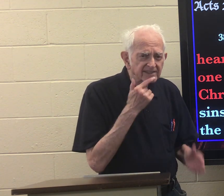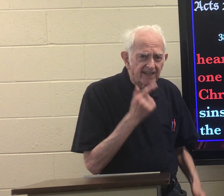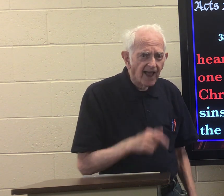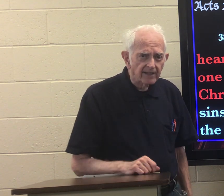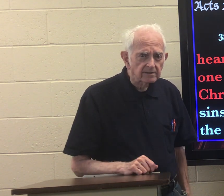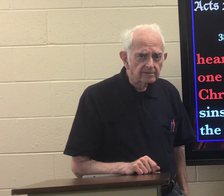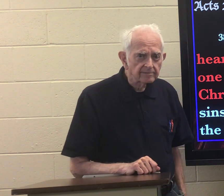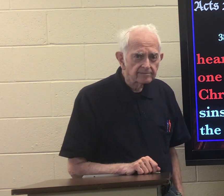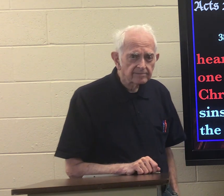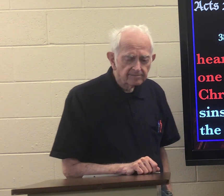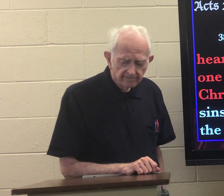that's what the Bible says